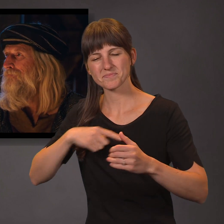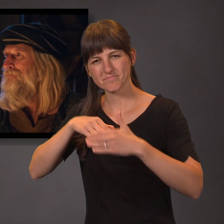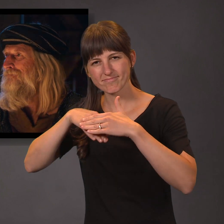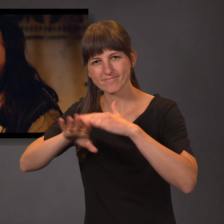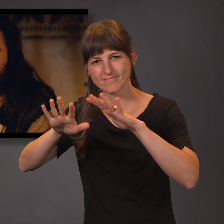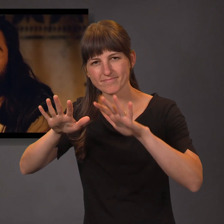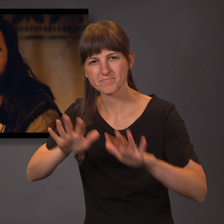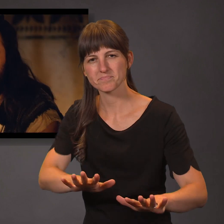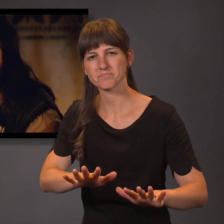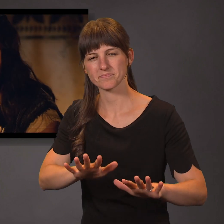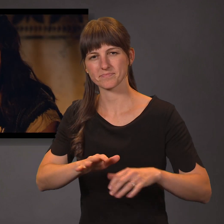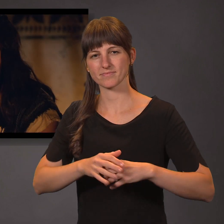Come with us.